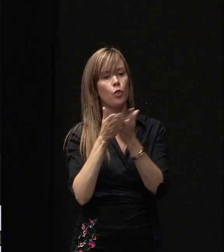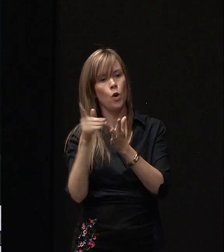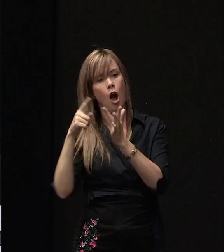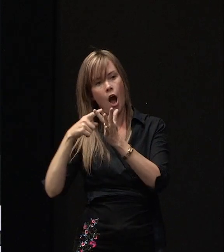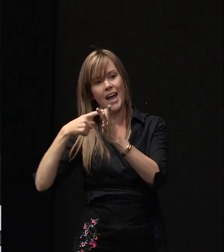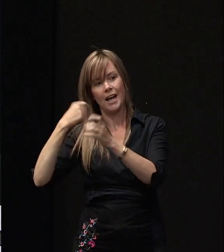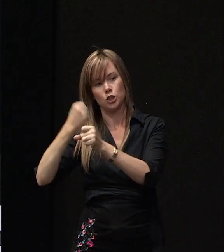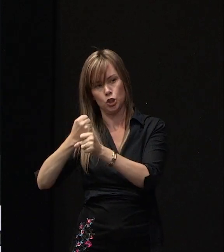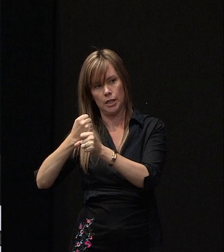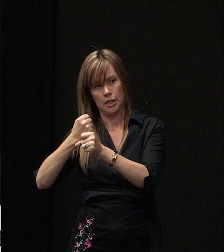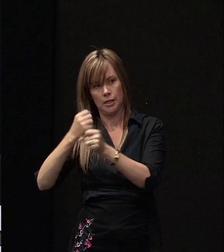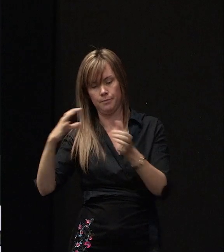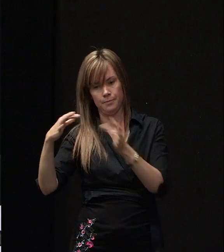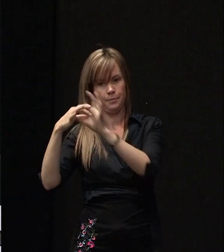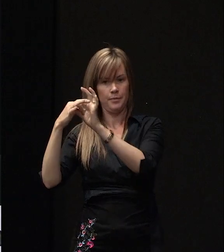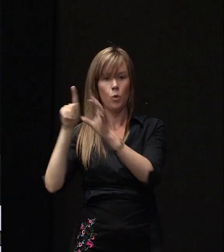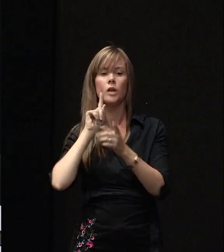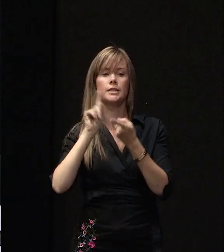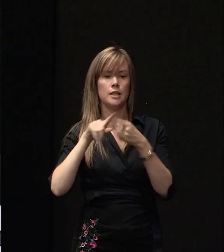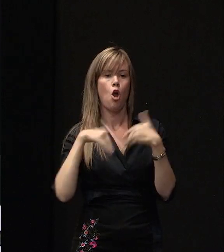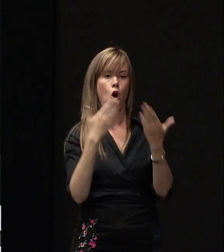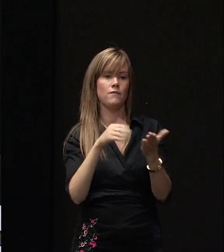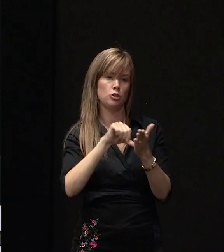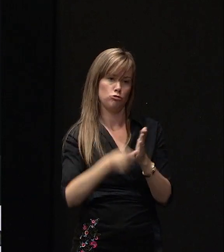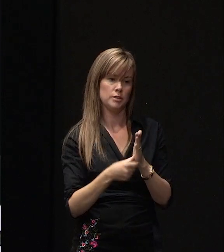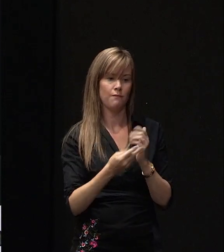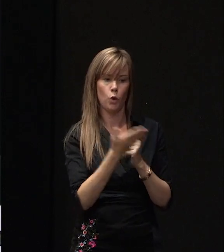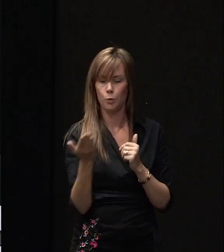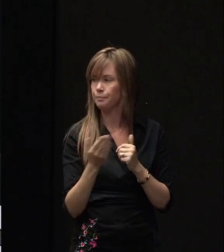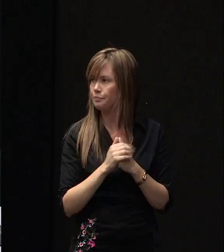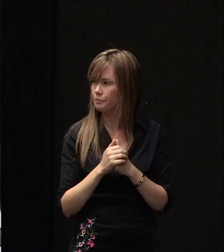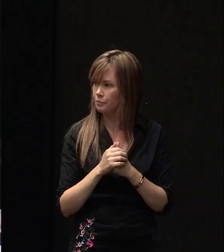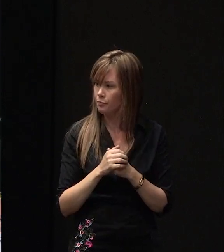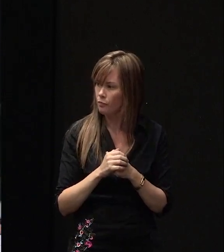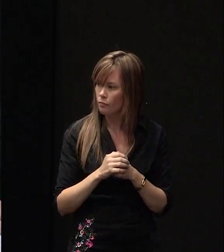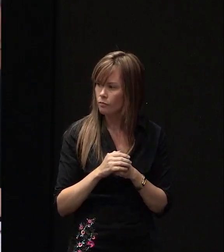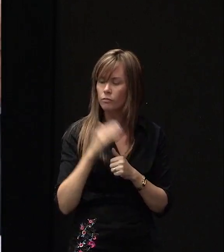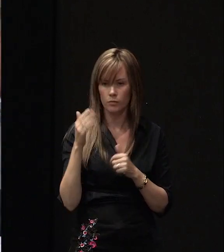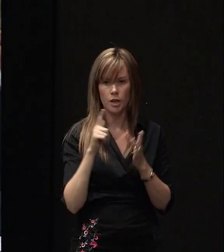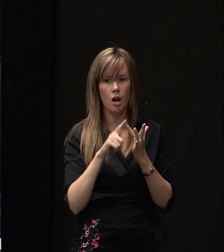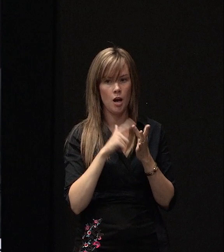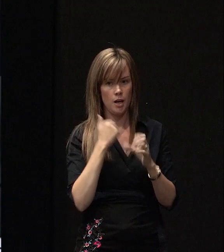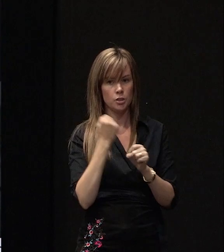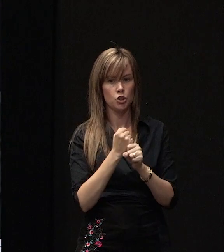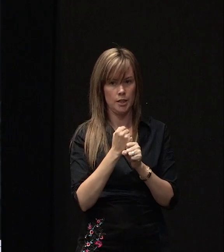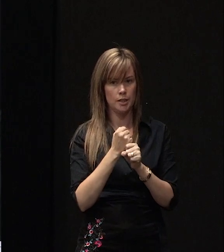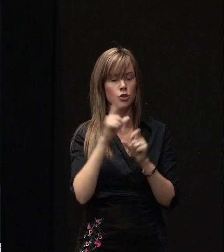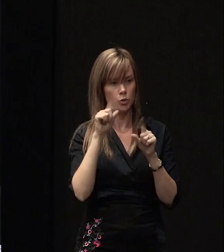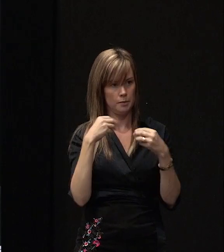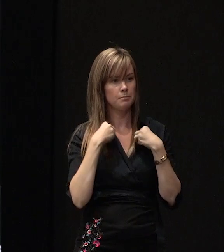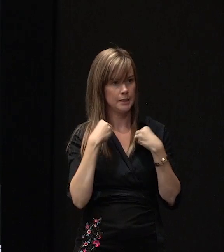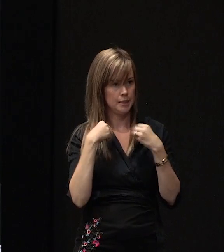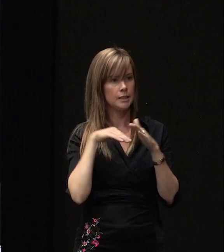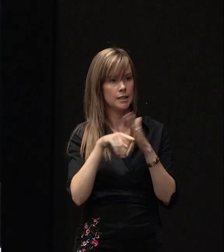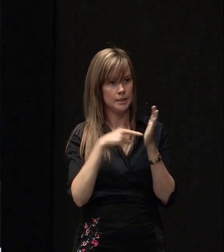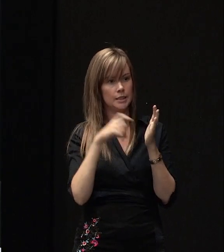umbrella, will continue to offer insurance to you. Dean? So IAG is a writing business in TC3, so we are